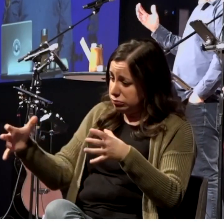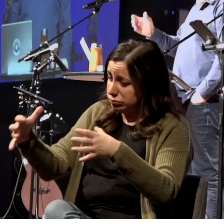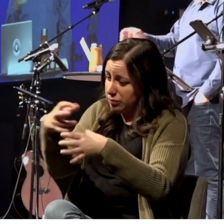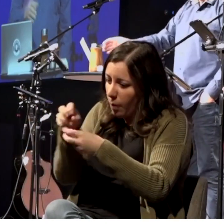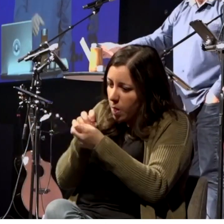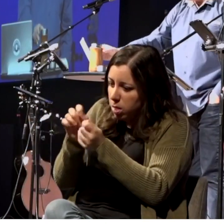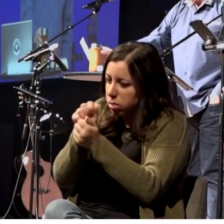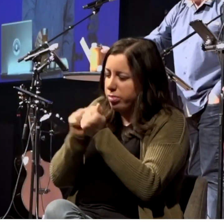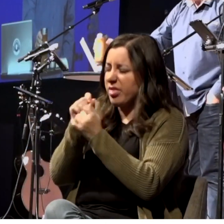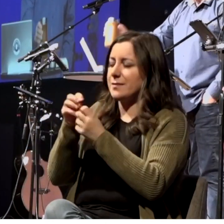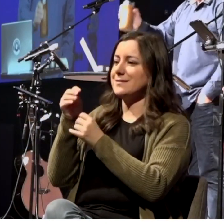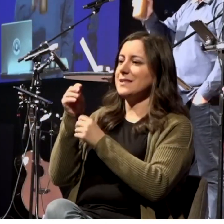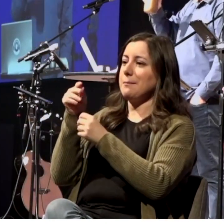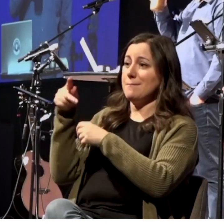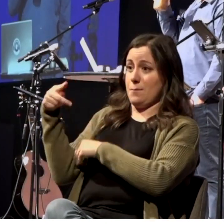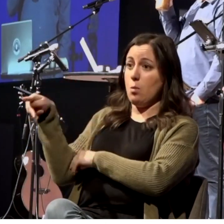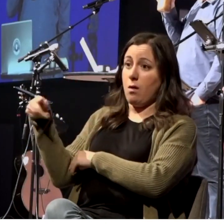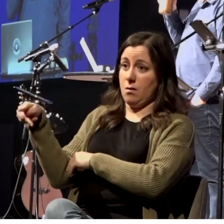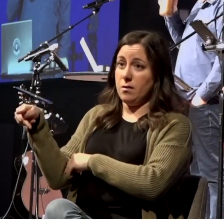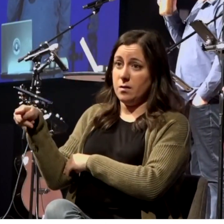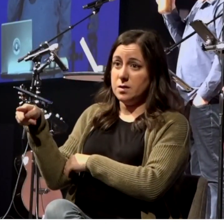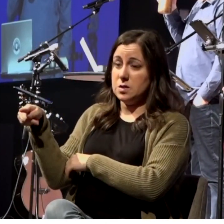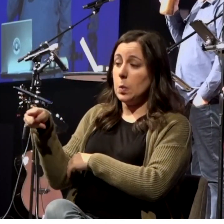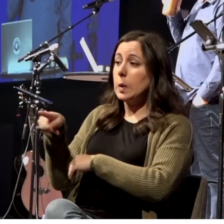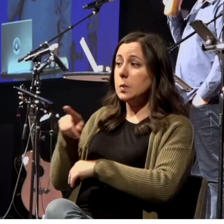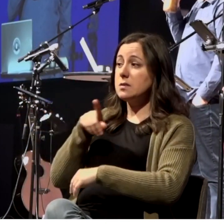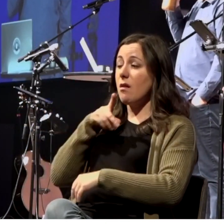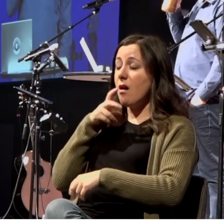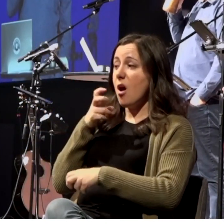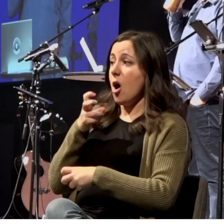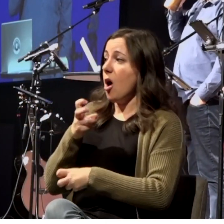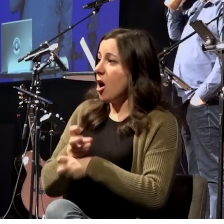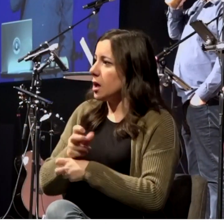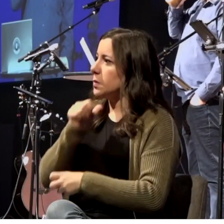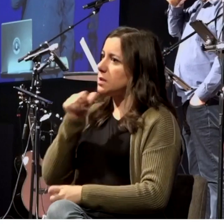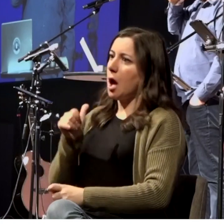reserved commodity, you know?